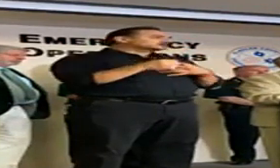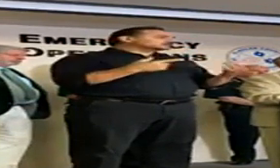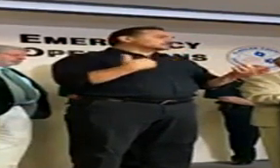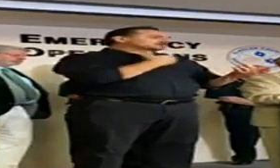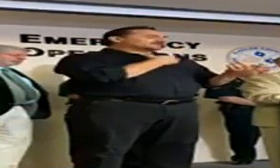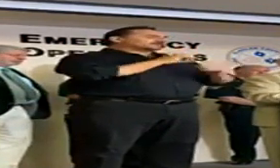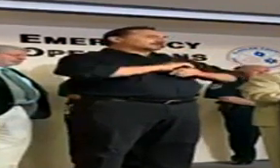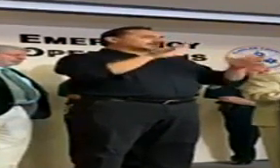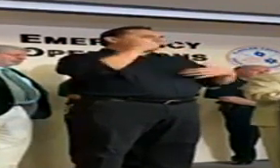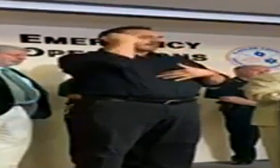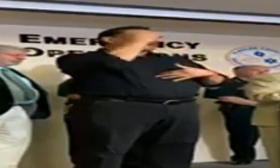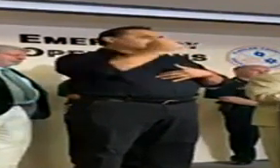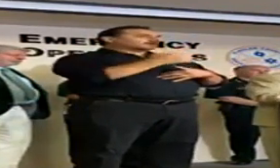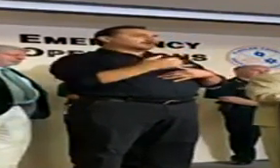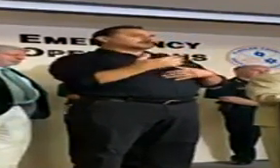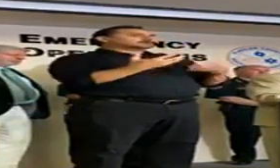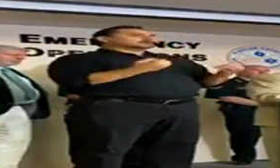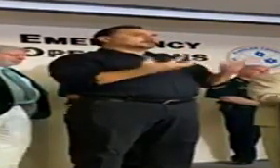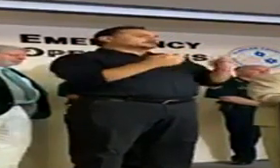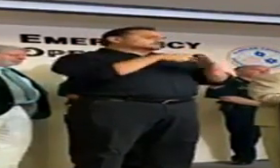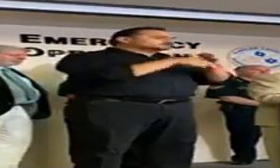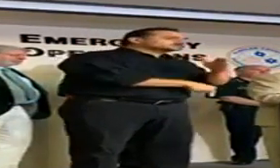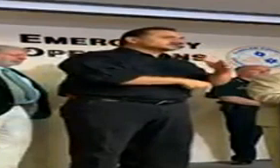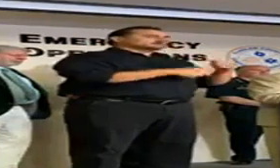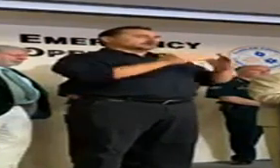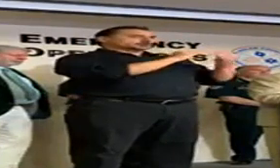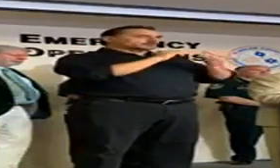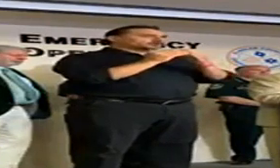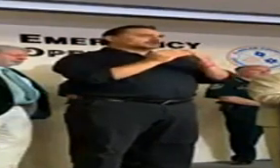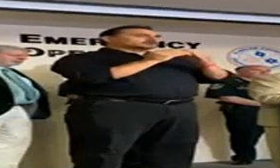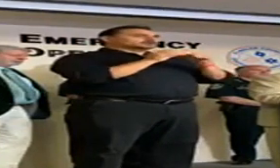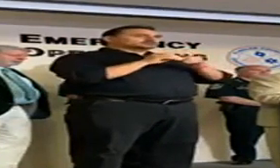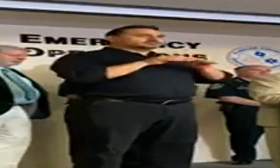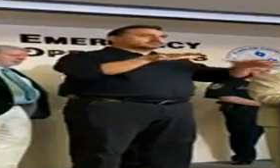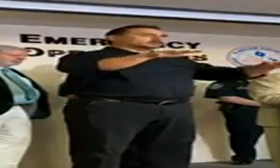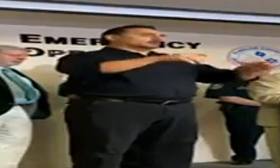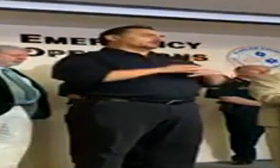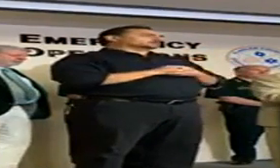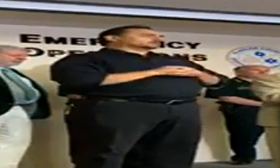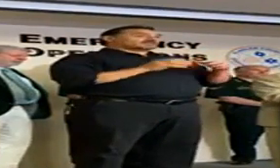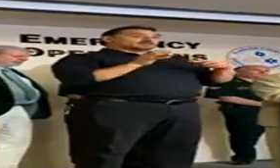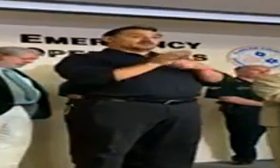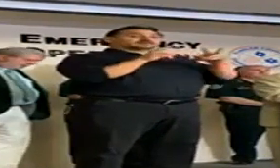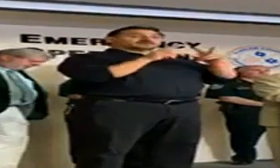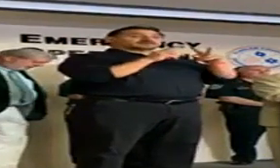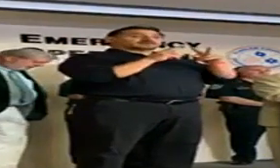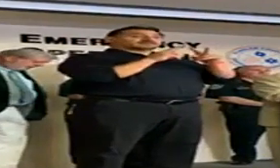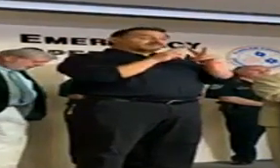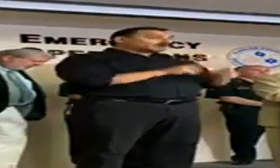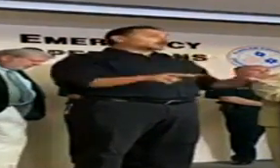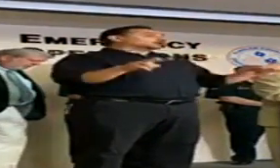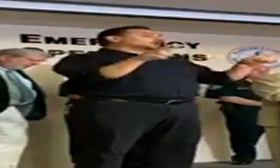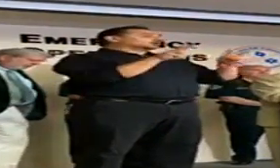clear idea as to the extent of the community transmission and spread. So this will be very valuable